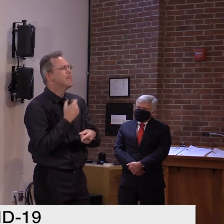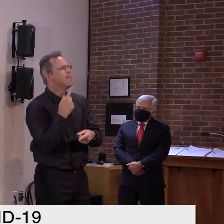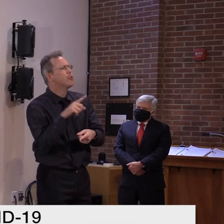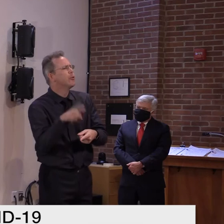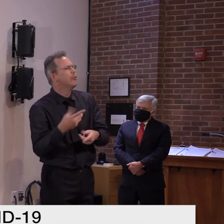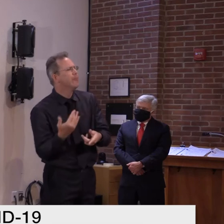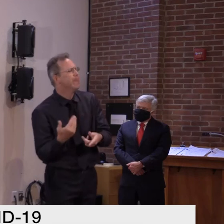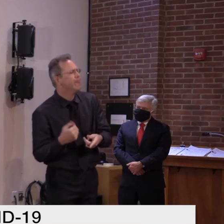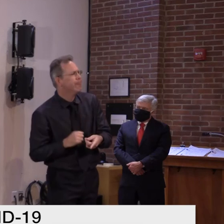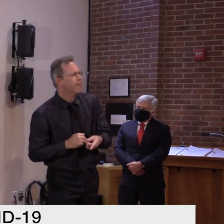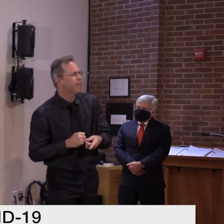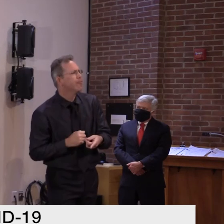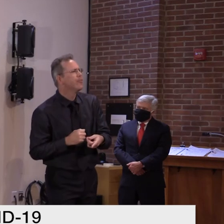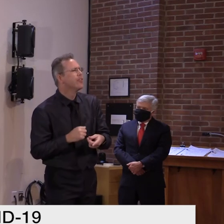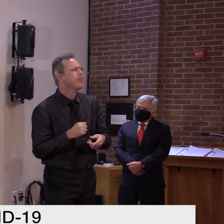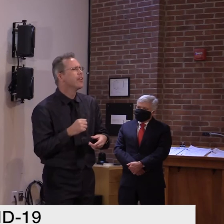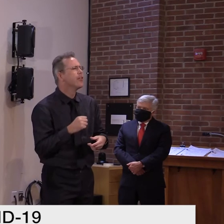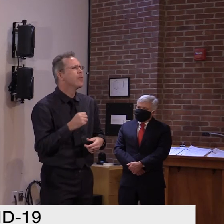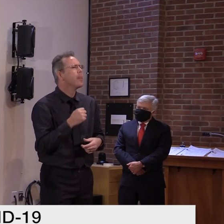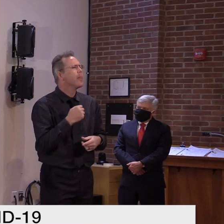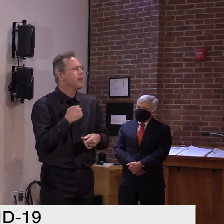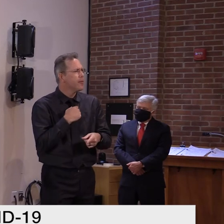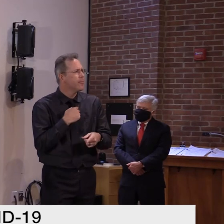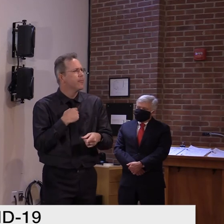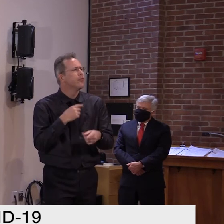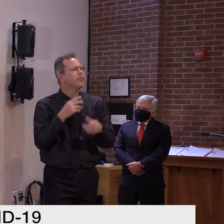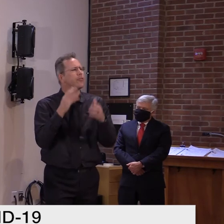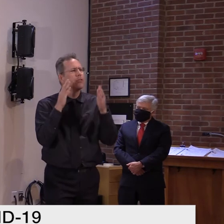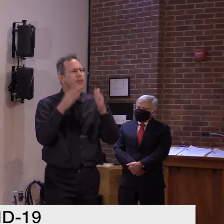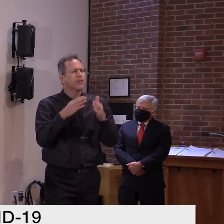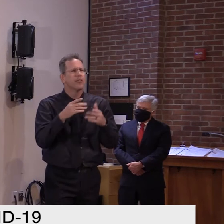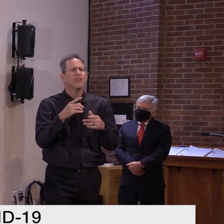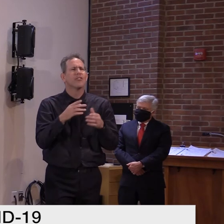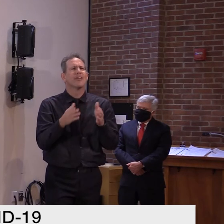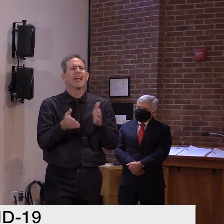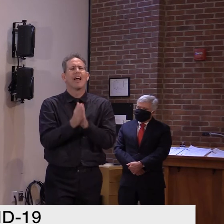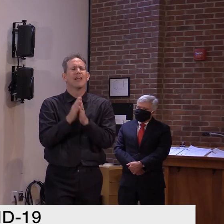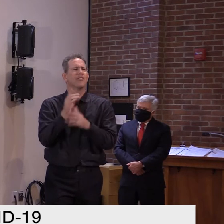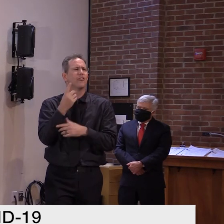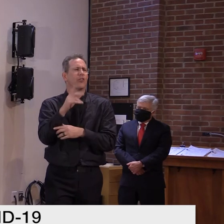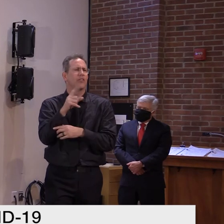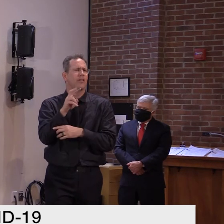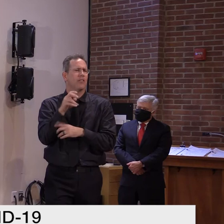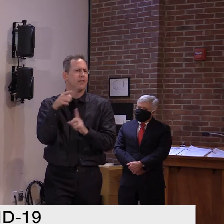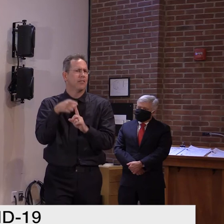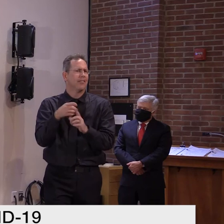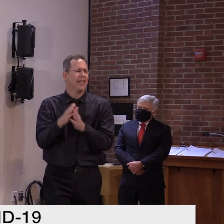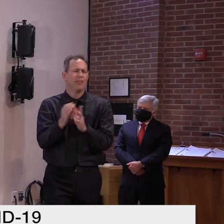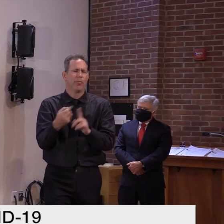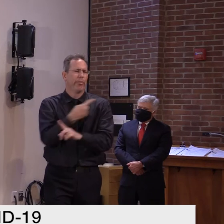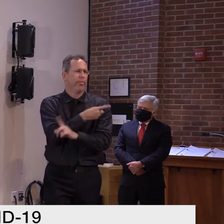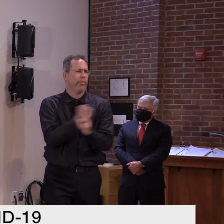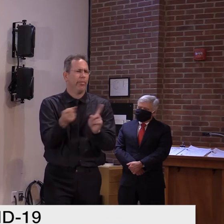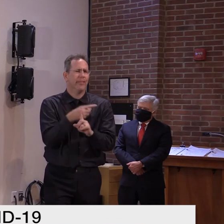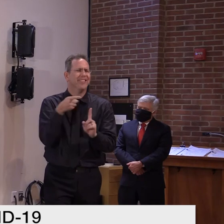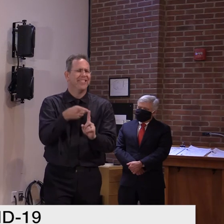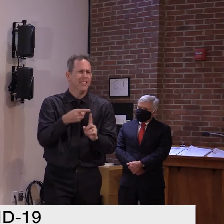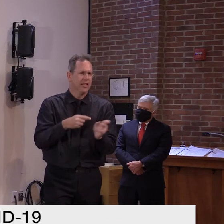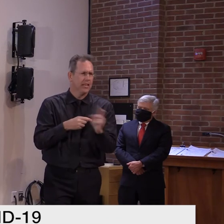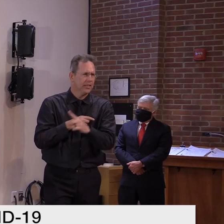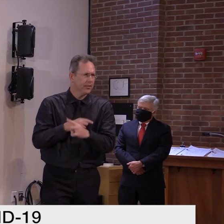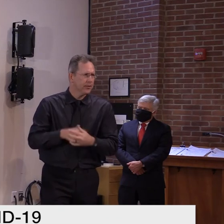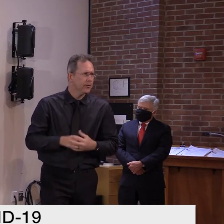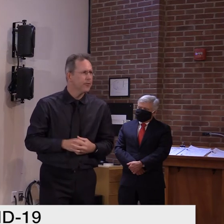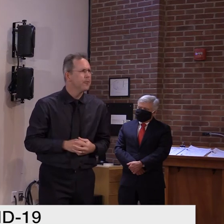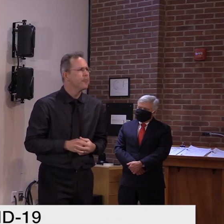Yes, Dr. Levine, we keep referring to the PCR method as a test,